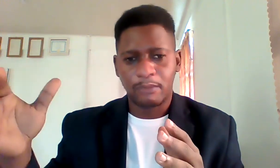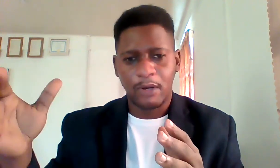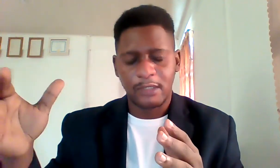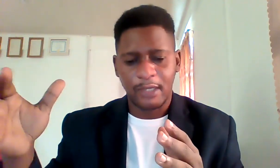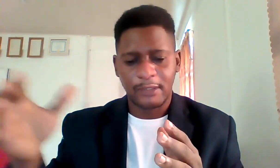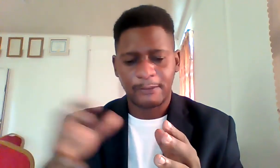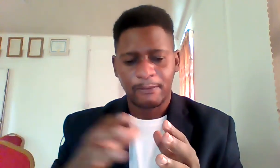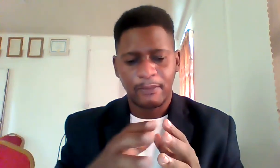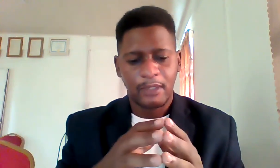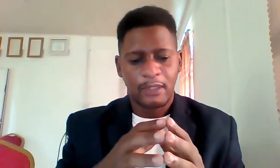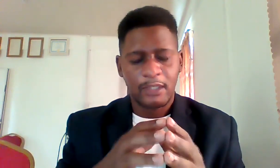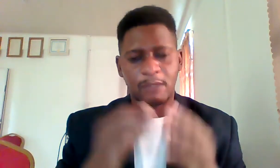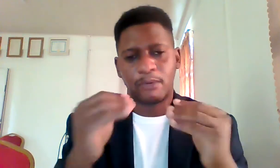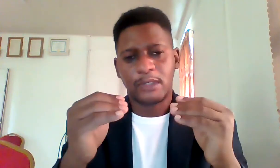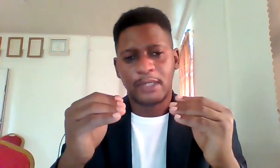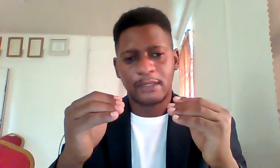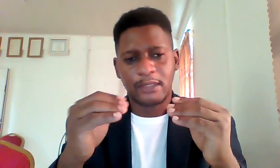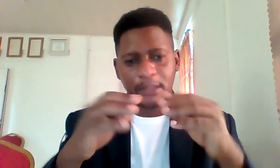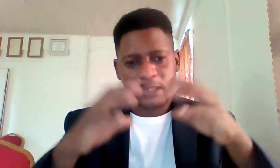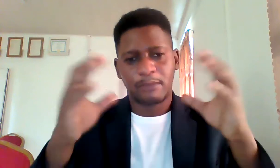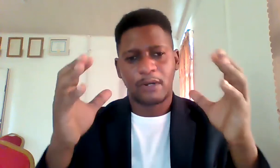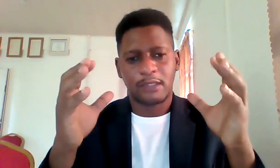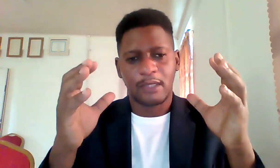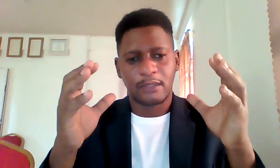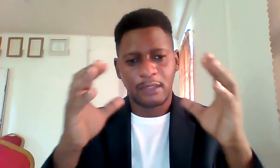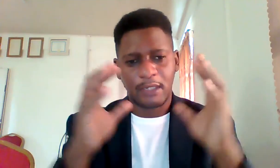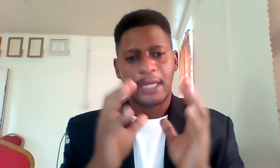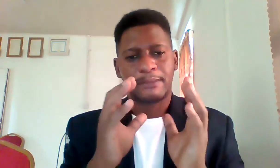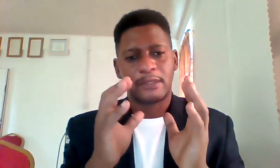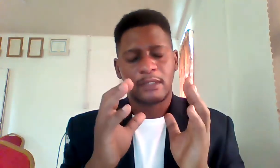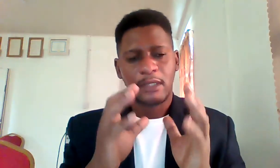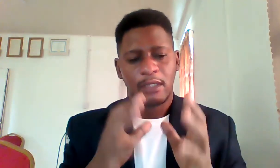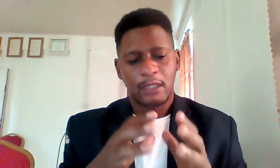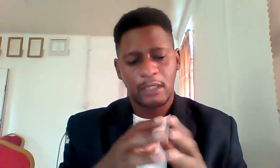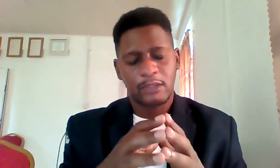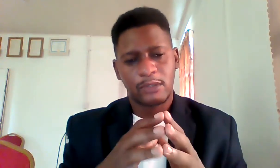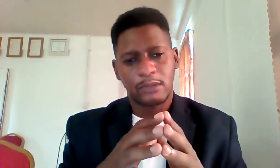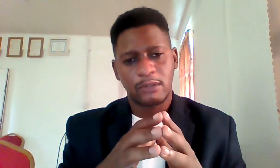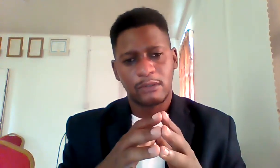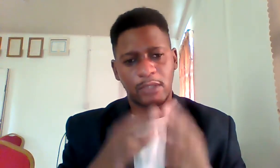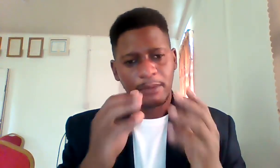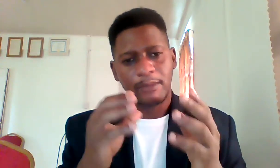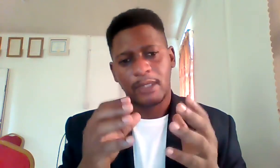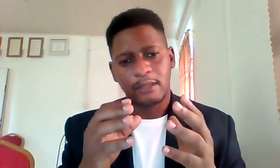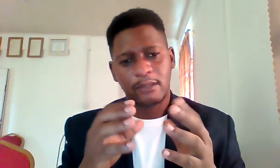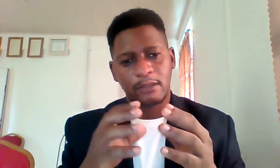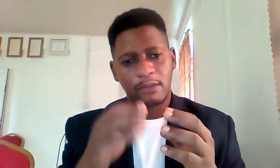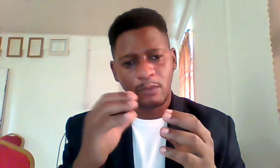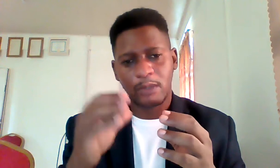process it's important that this entire process collapse into your wbs the work